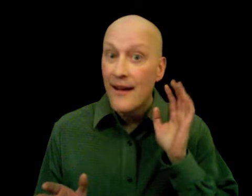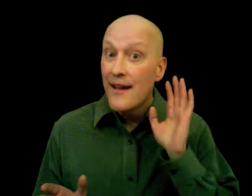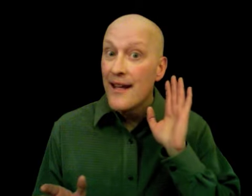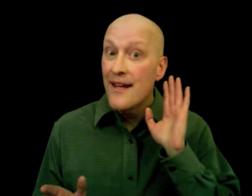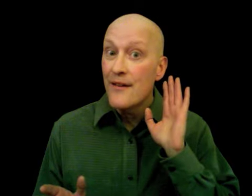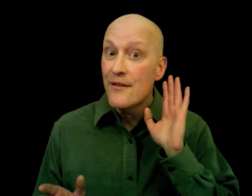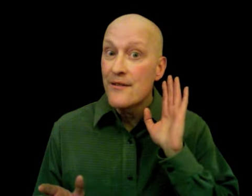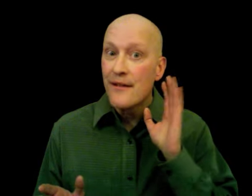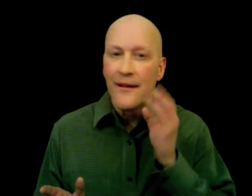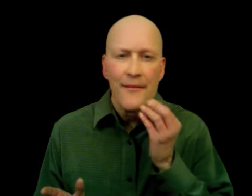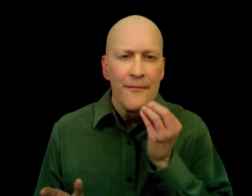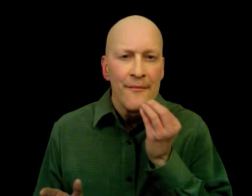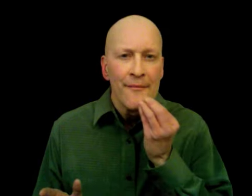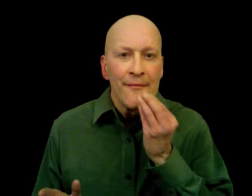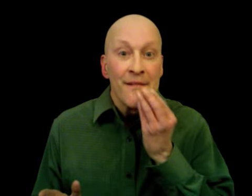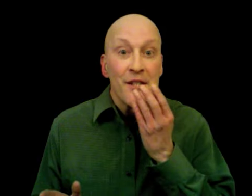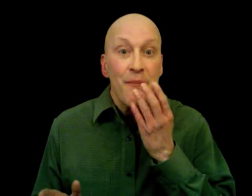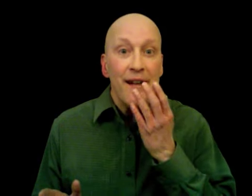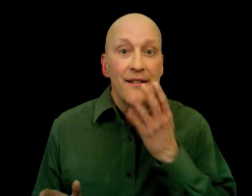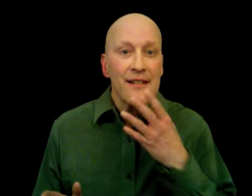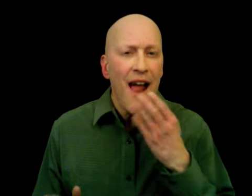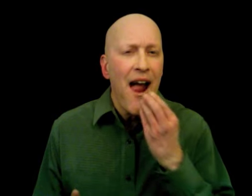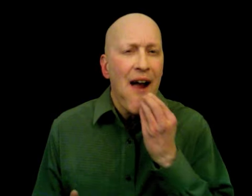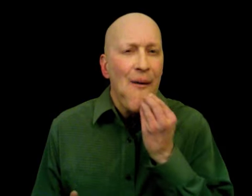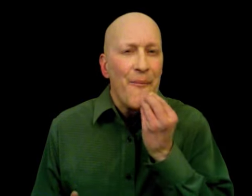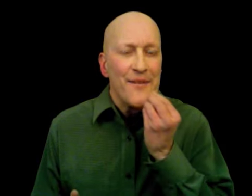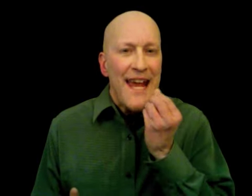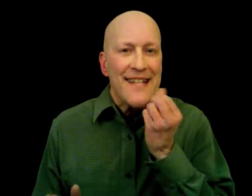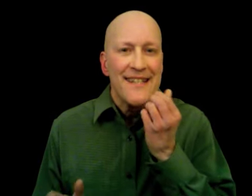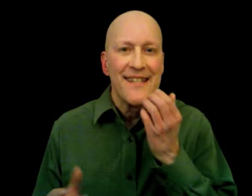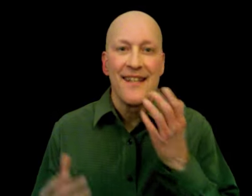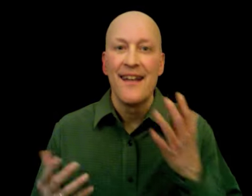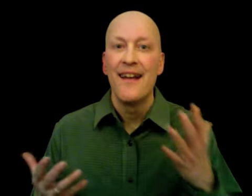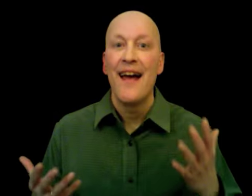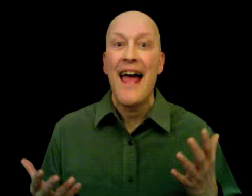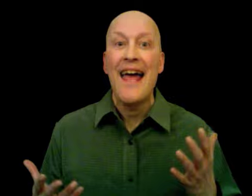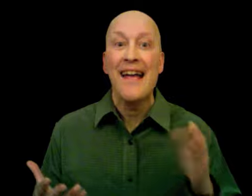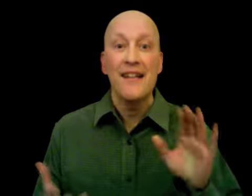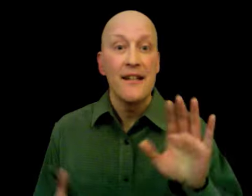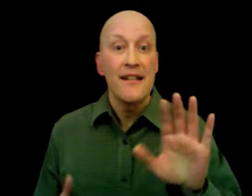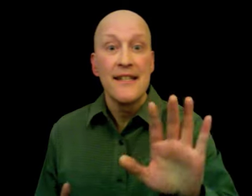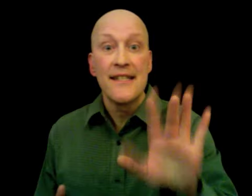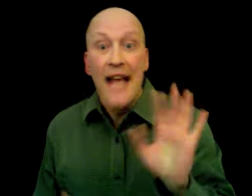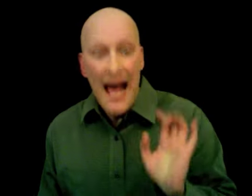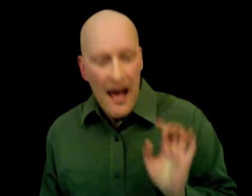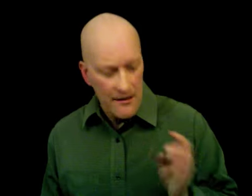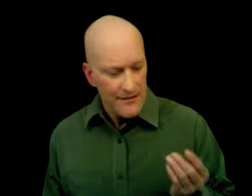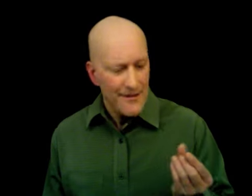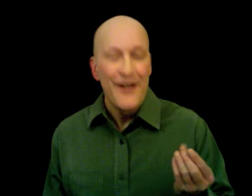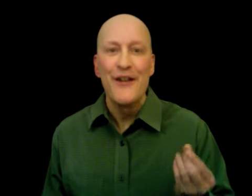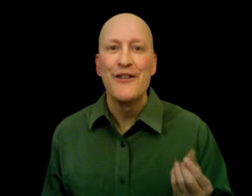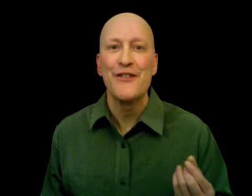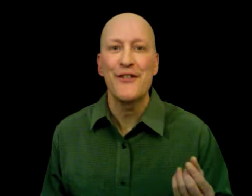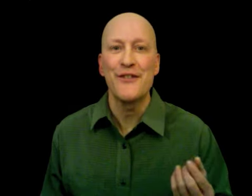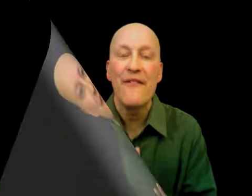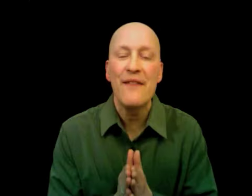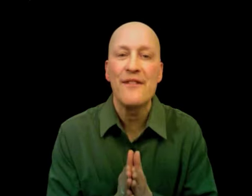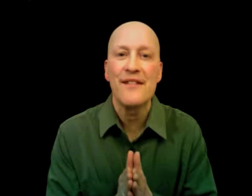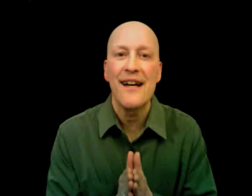hears, smells, tastes, and touches. Favorite sign